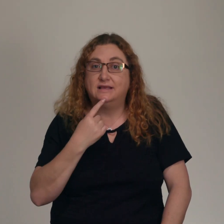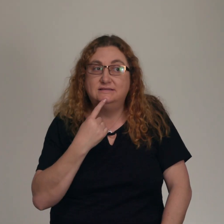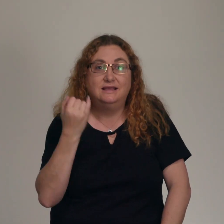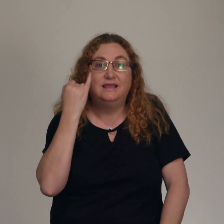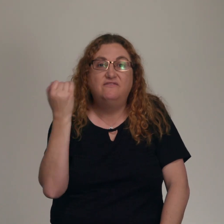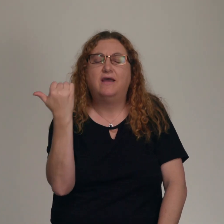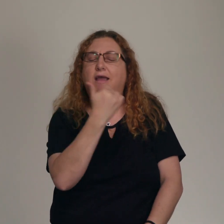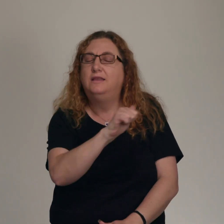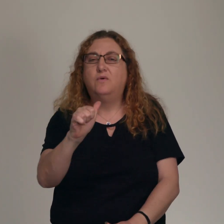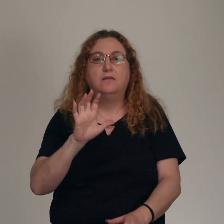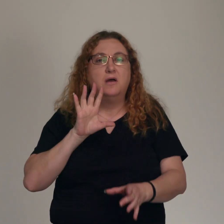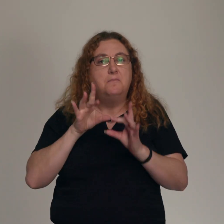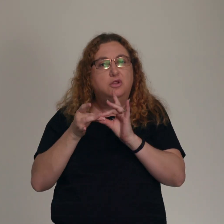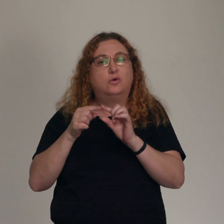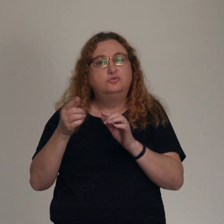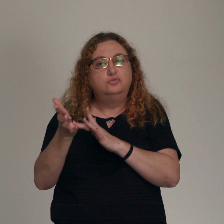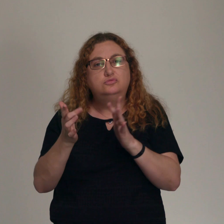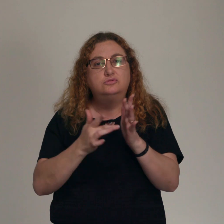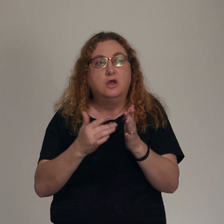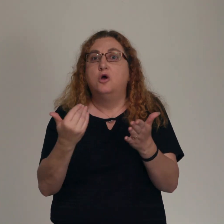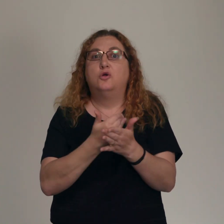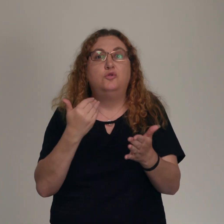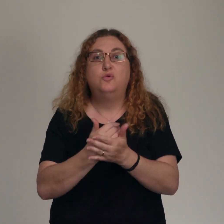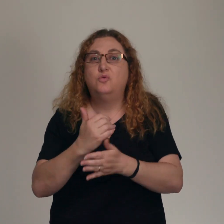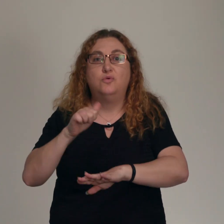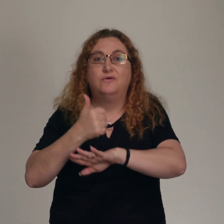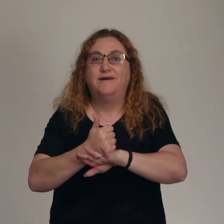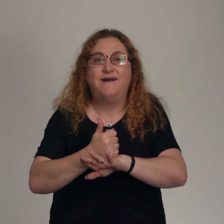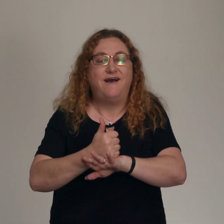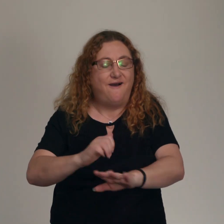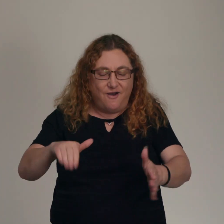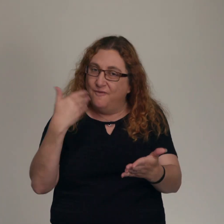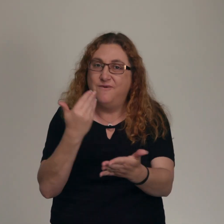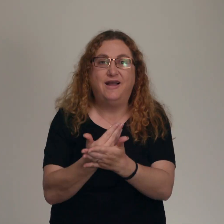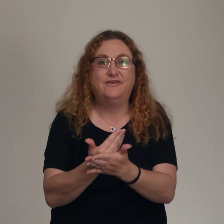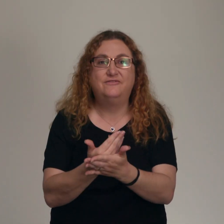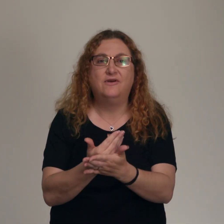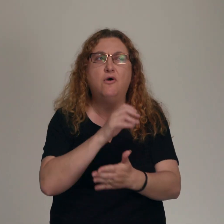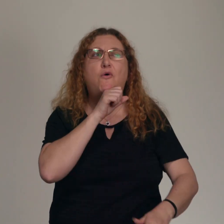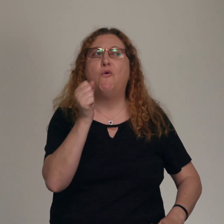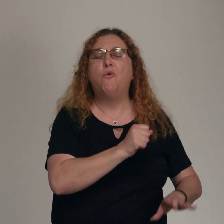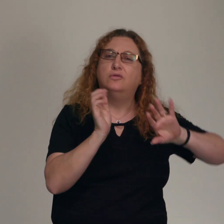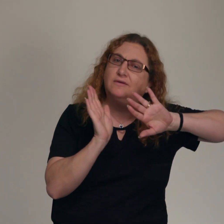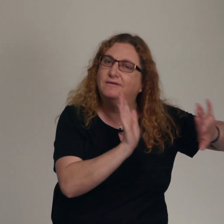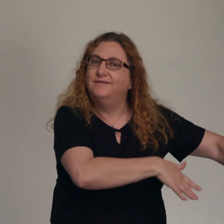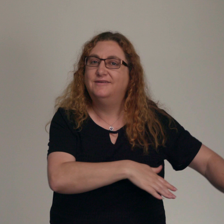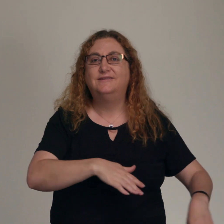the new creation has come. The old has gone. The new is here. All this is from God who reconciled us